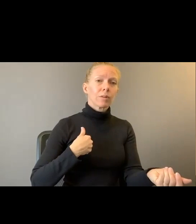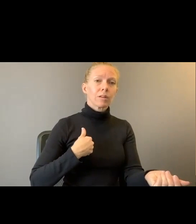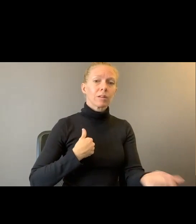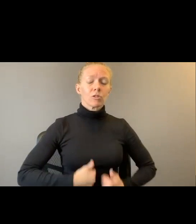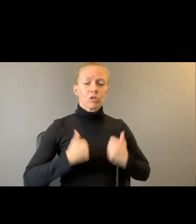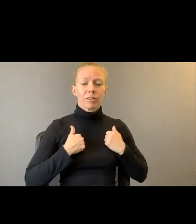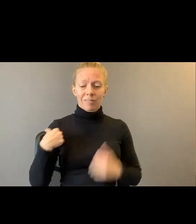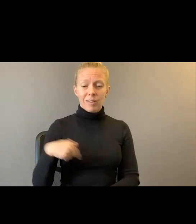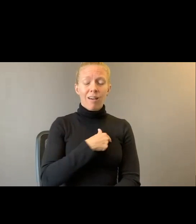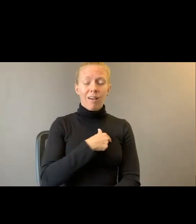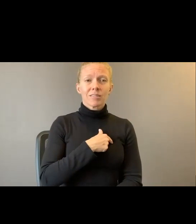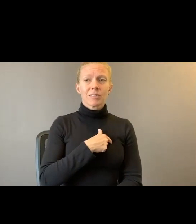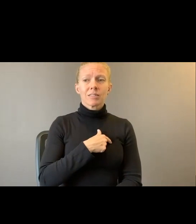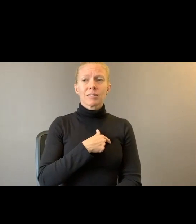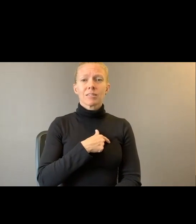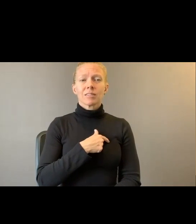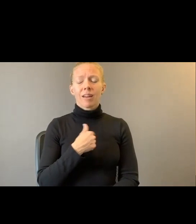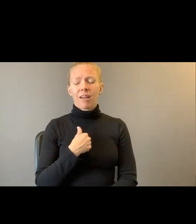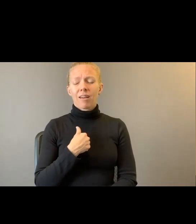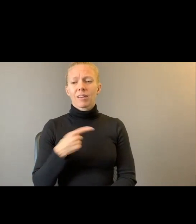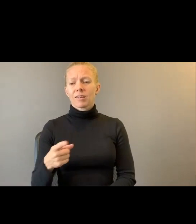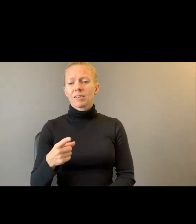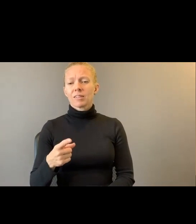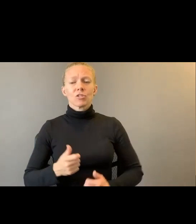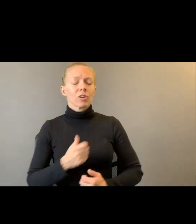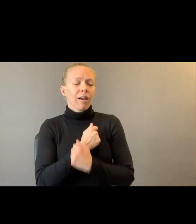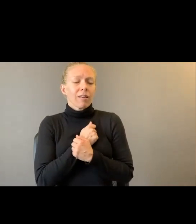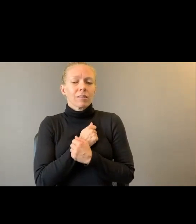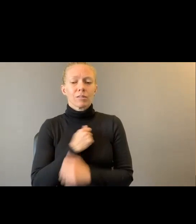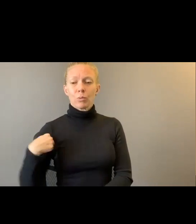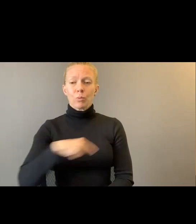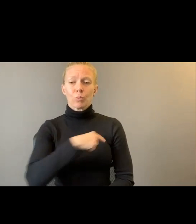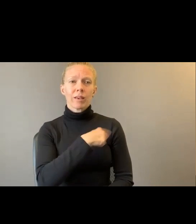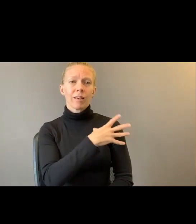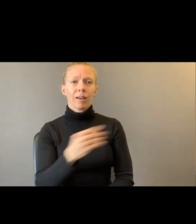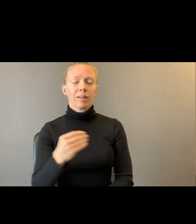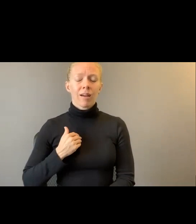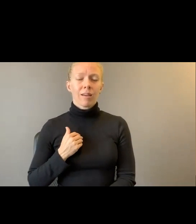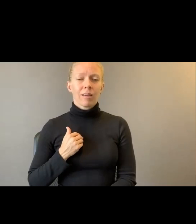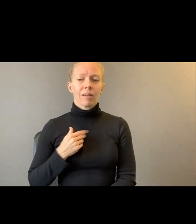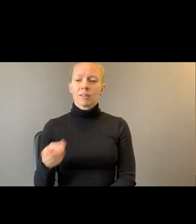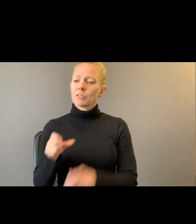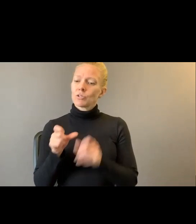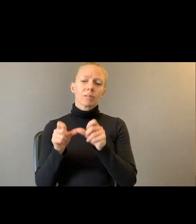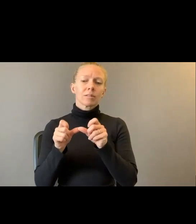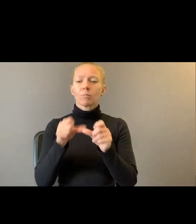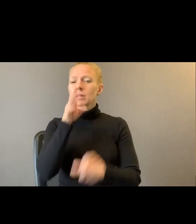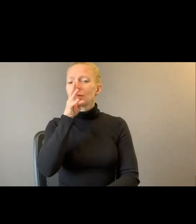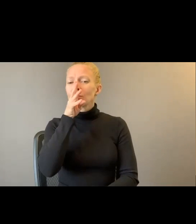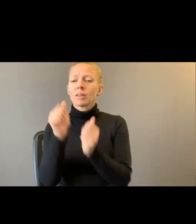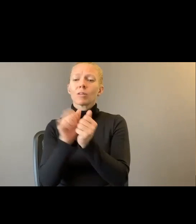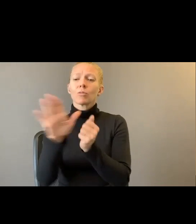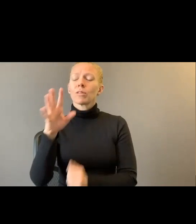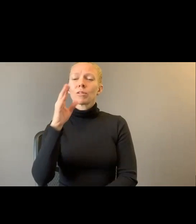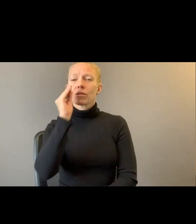She held we and I. She kept speaking with those flowers falling from her blood,